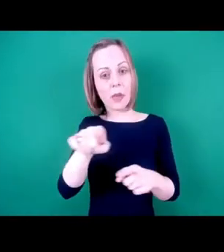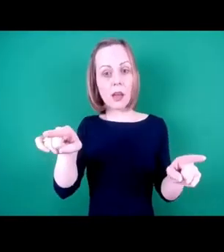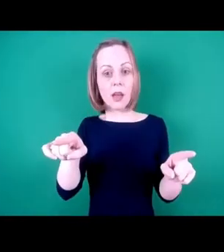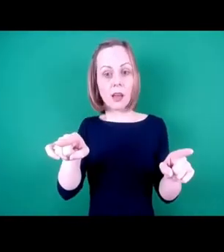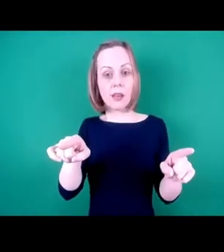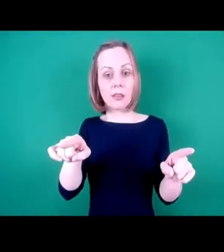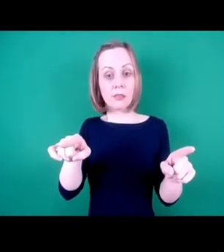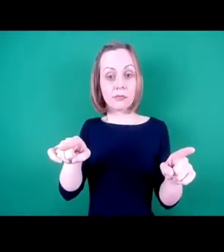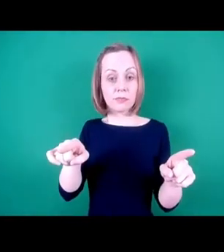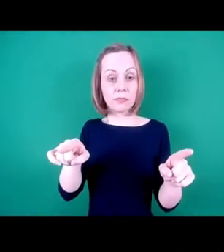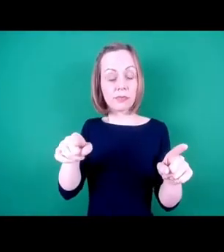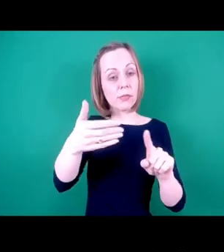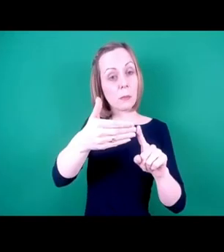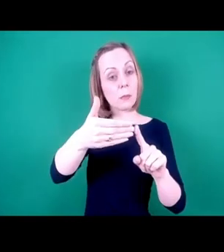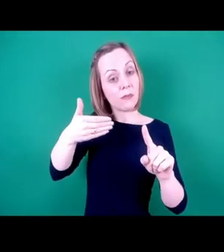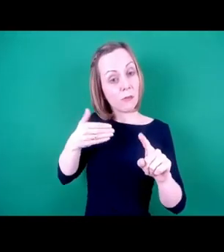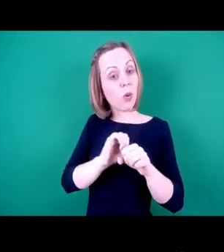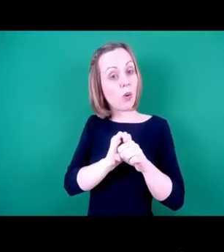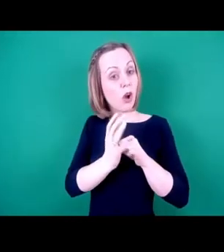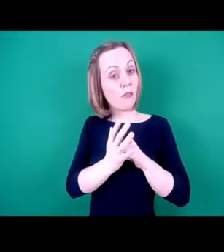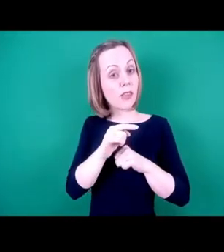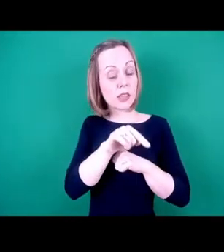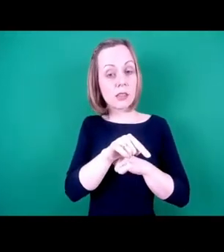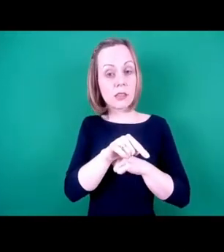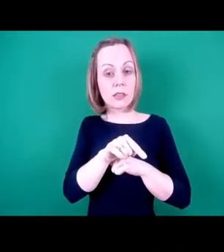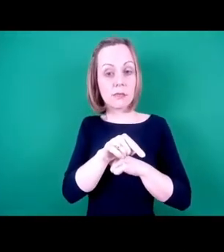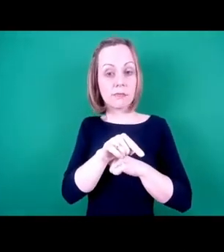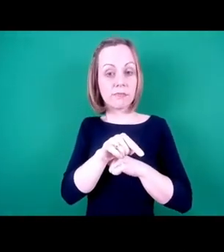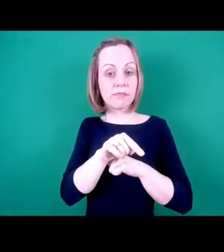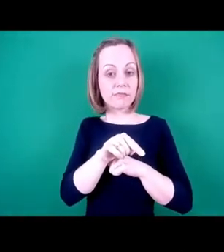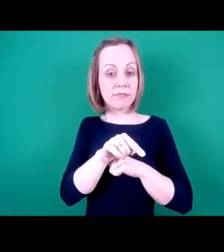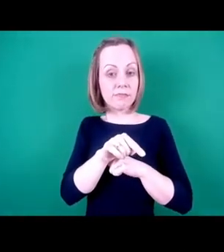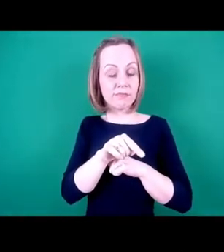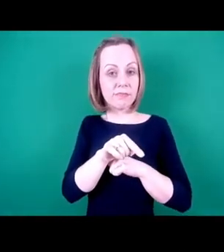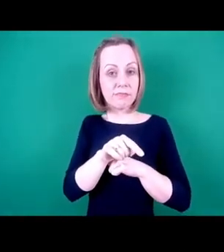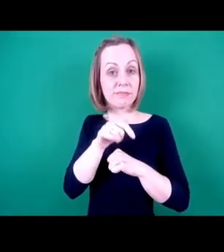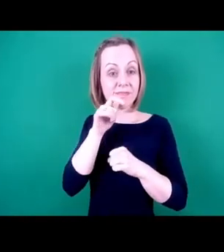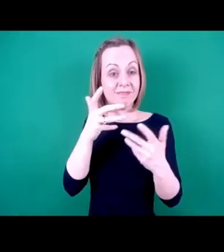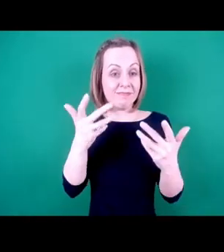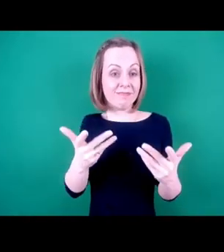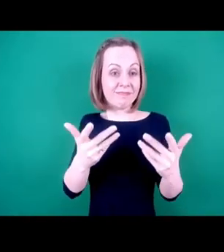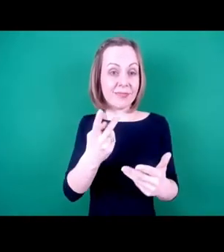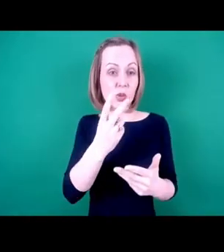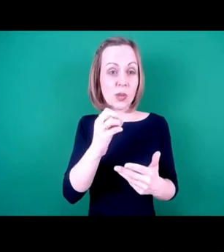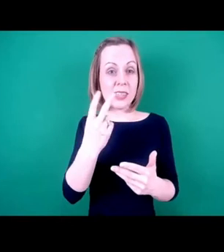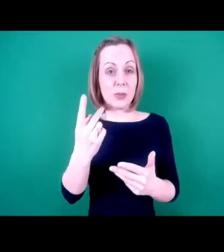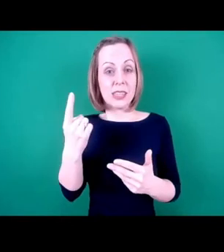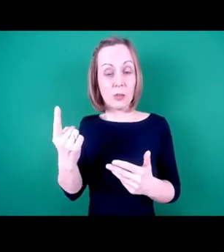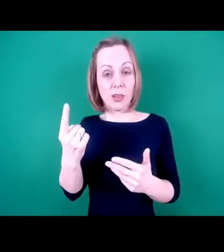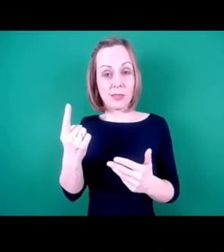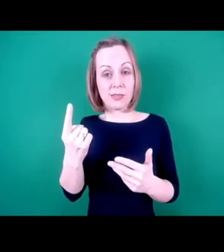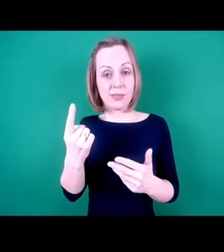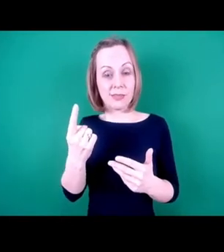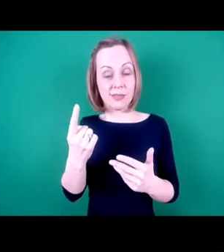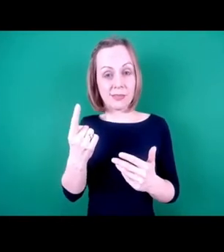landscape before the pandemic, where even today in 2021, the health inequalities